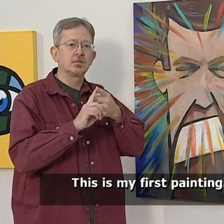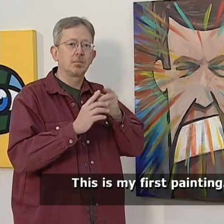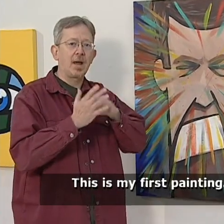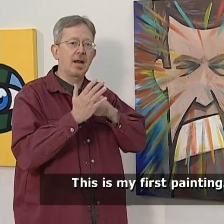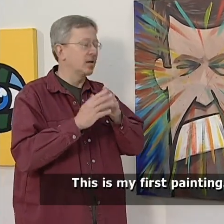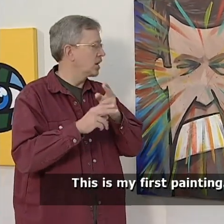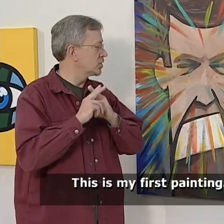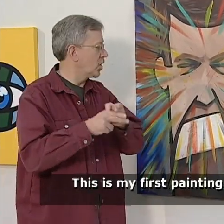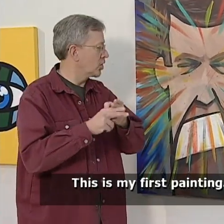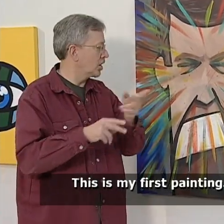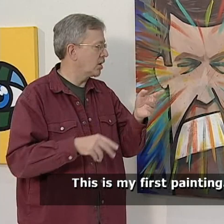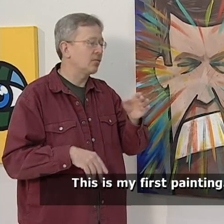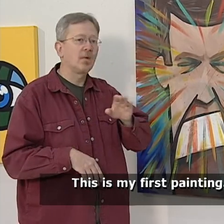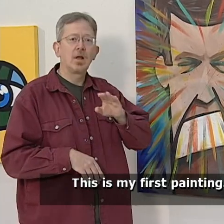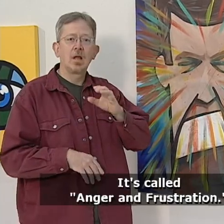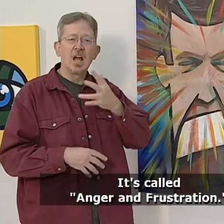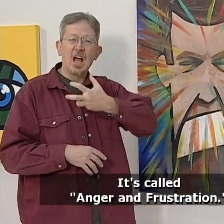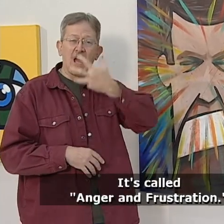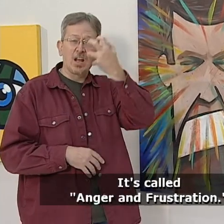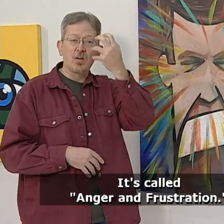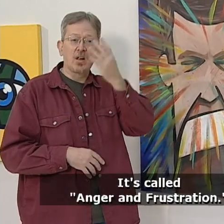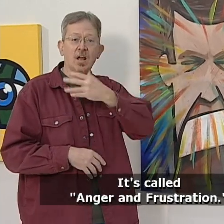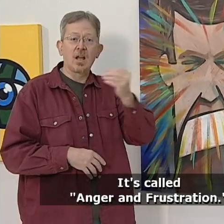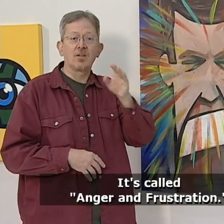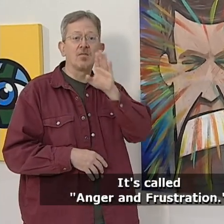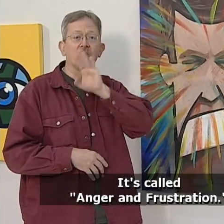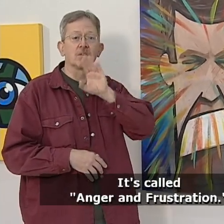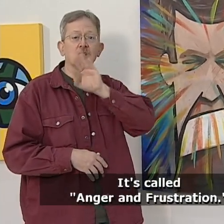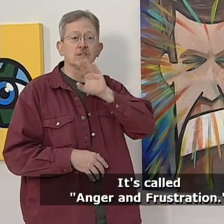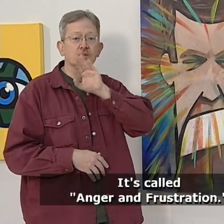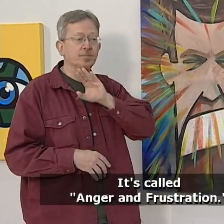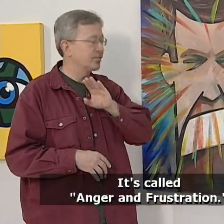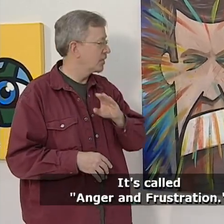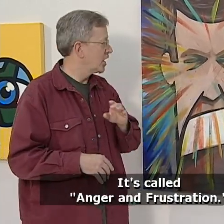This is my first painting. It's called Anger and Frustration.